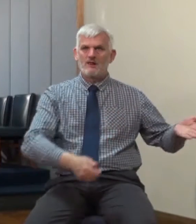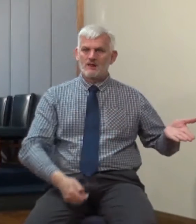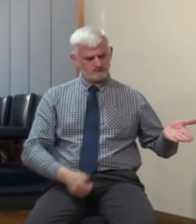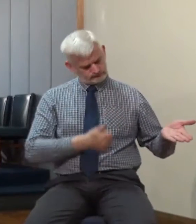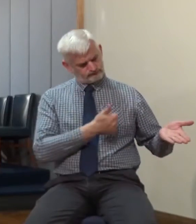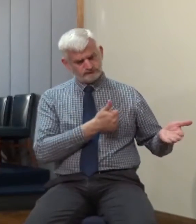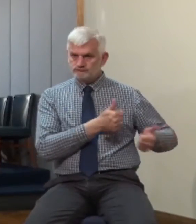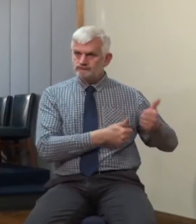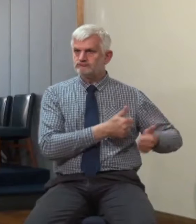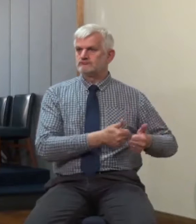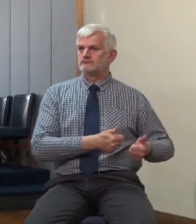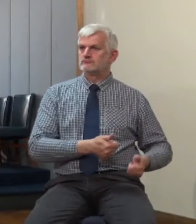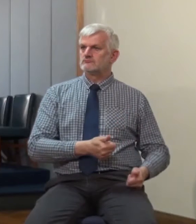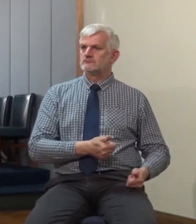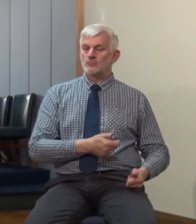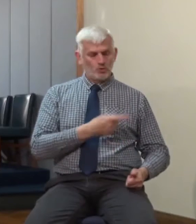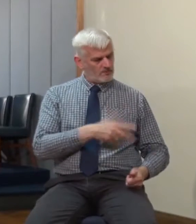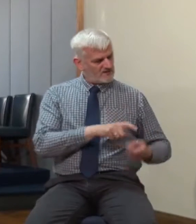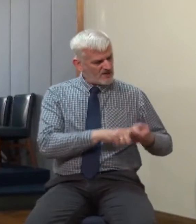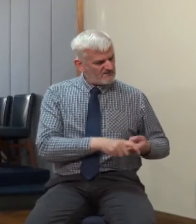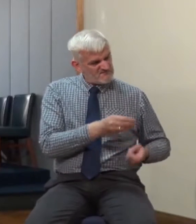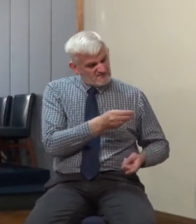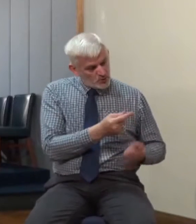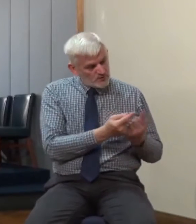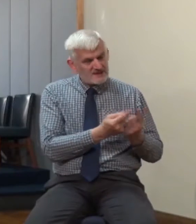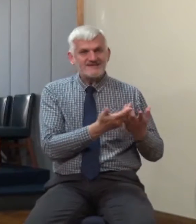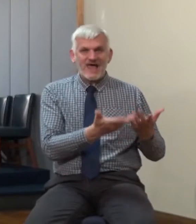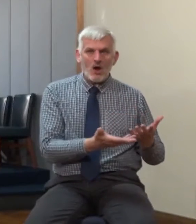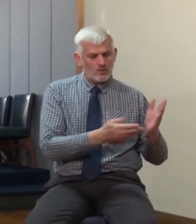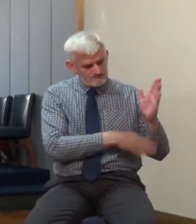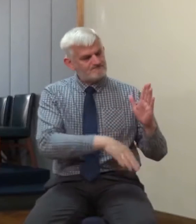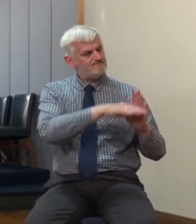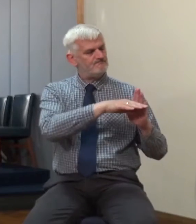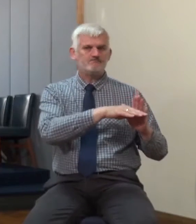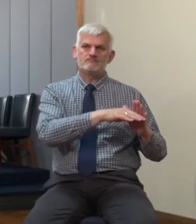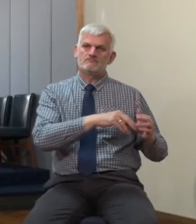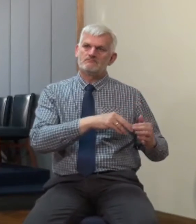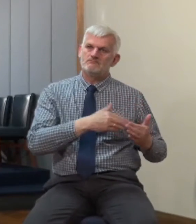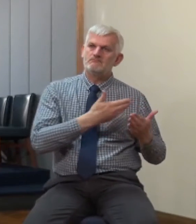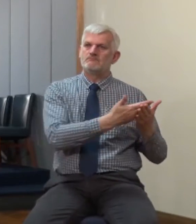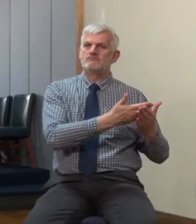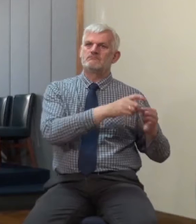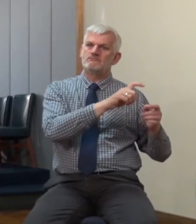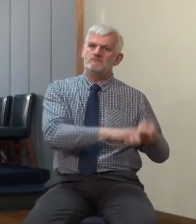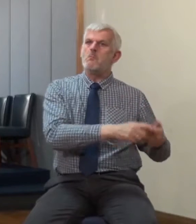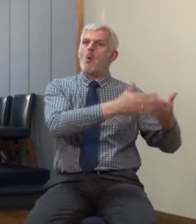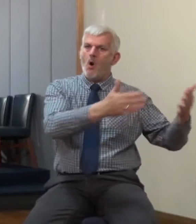say unto that he shall make a ruler over all his goods incidentally those are two very